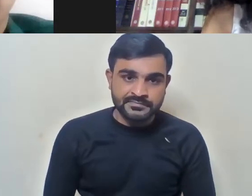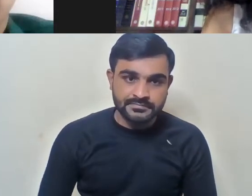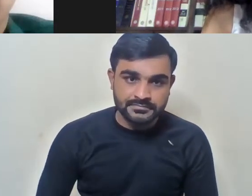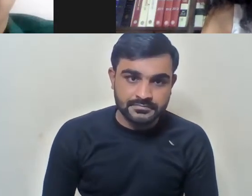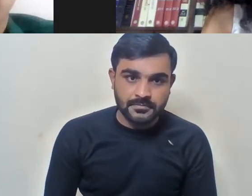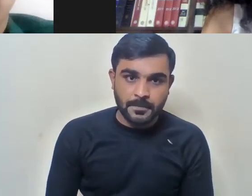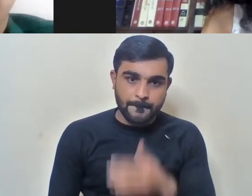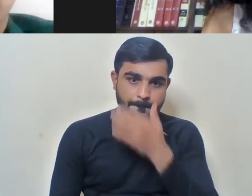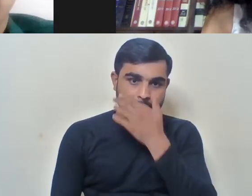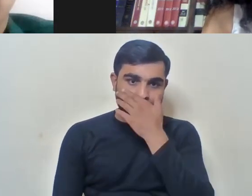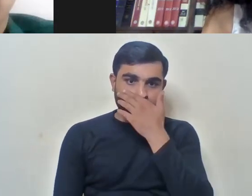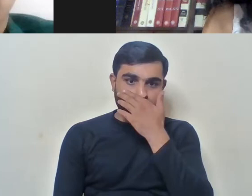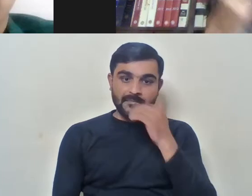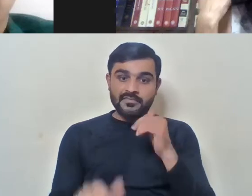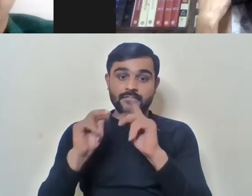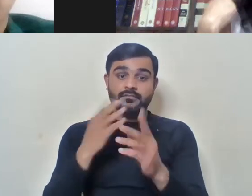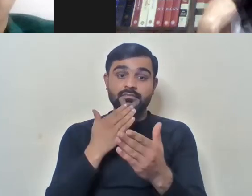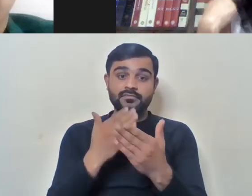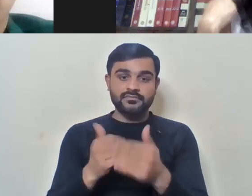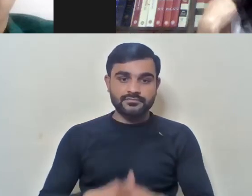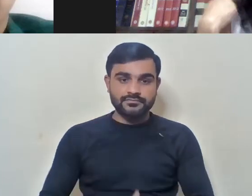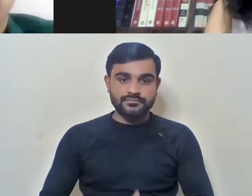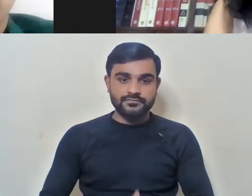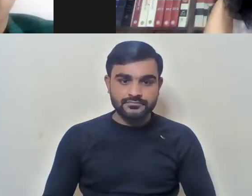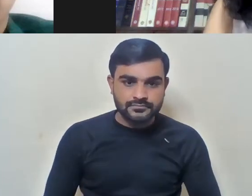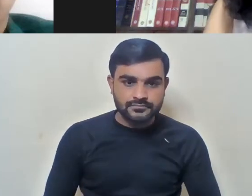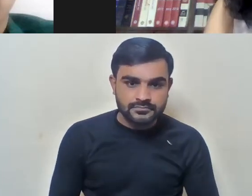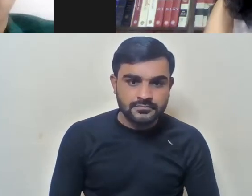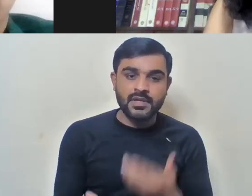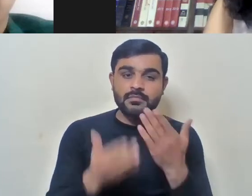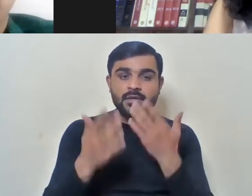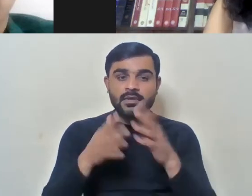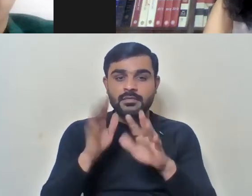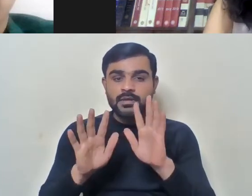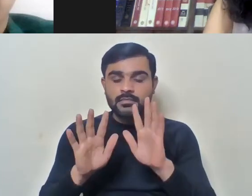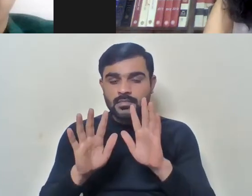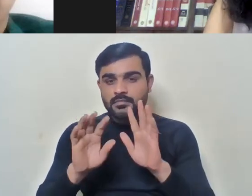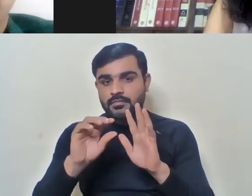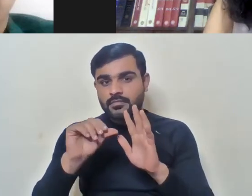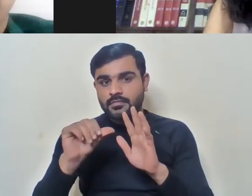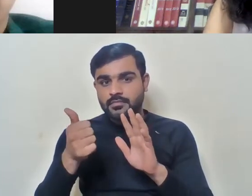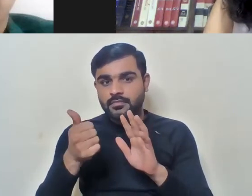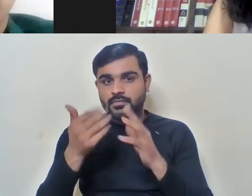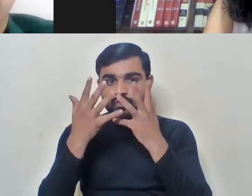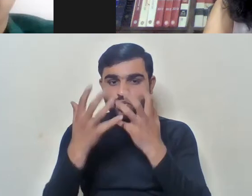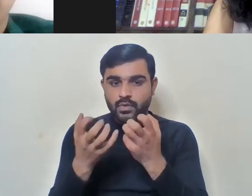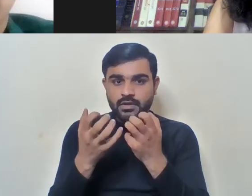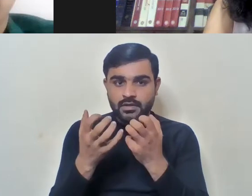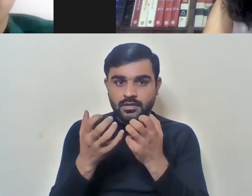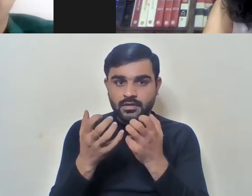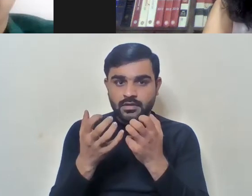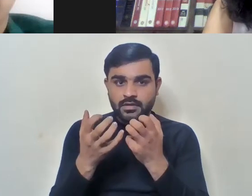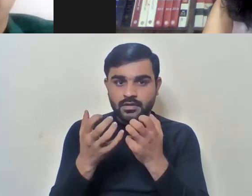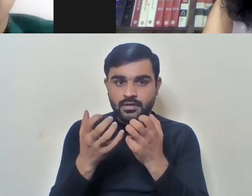Okay. Okay. Thank you, ma'am. I think someone else is, wanted to ask a